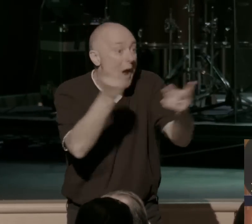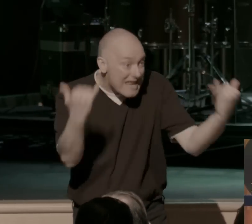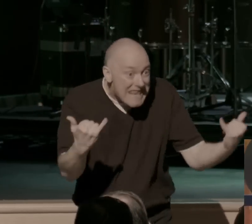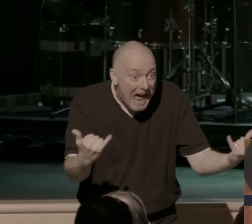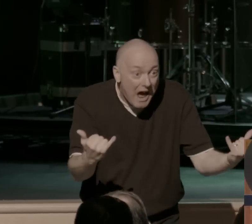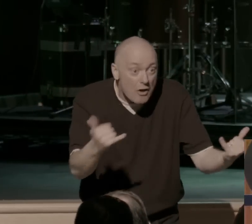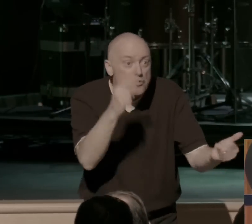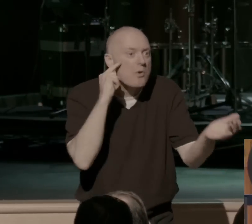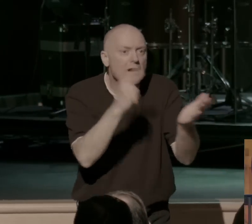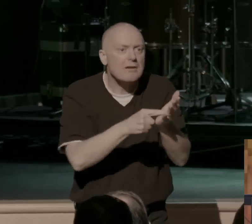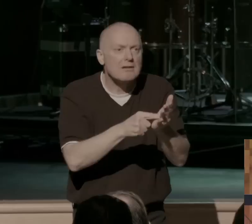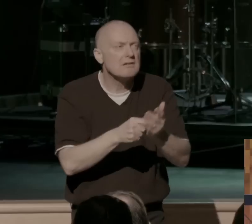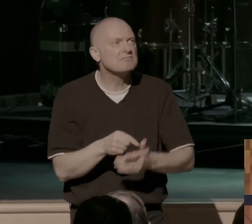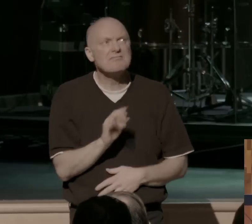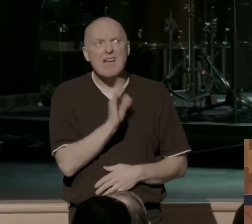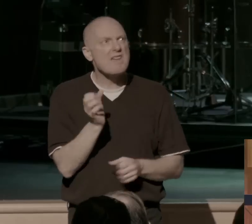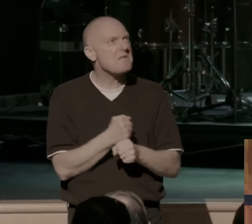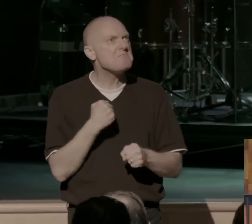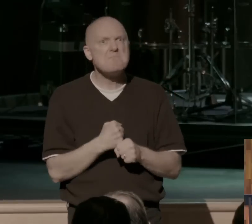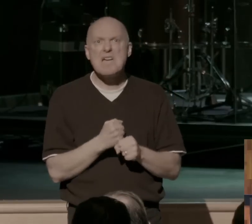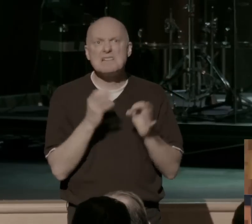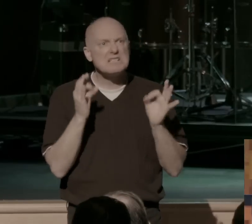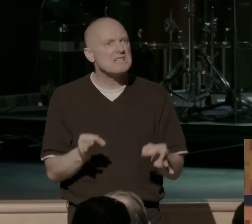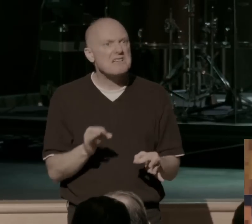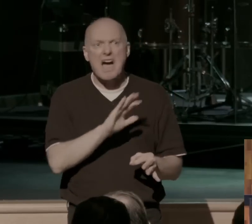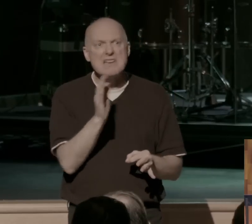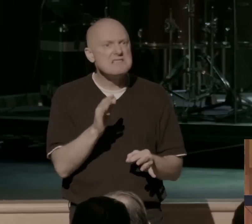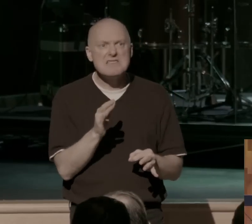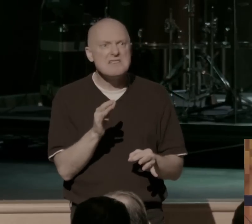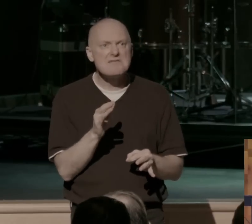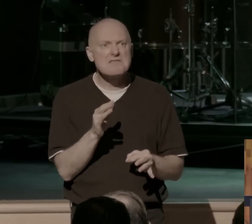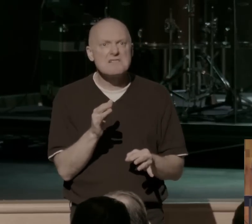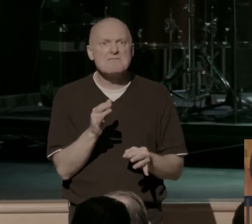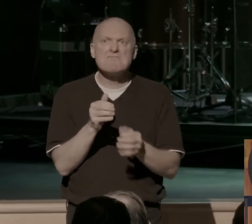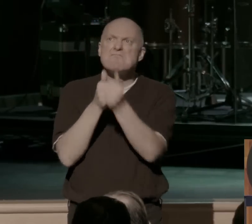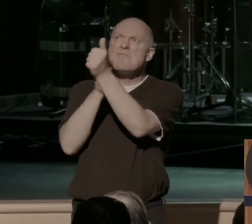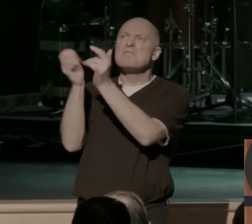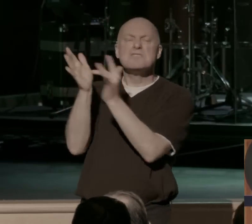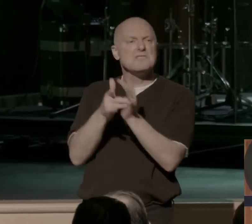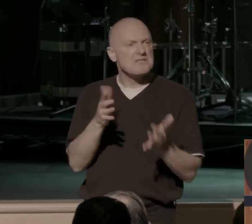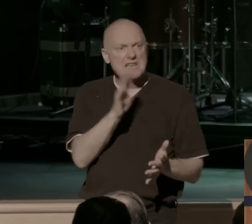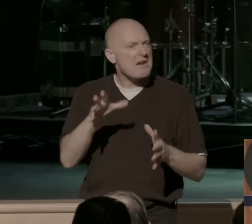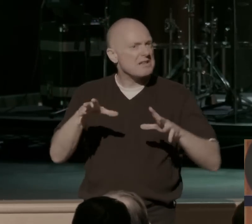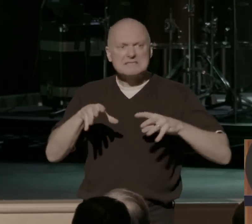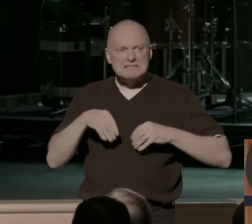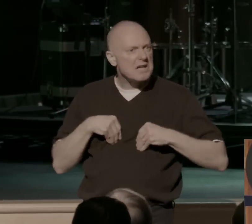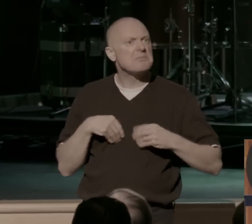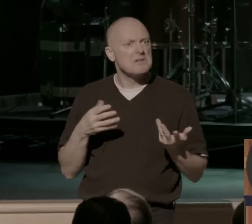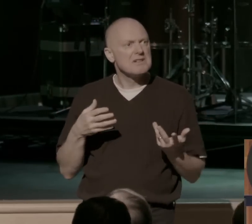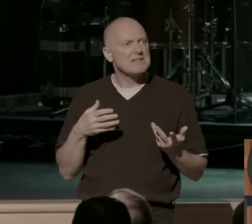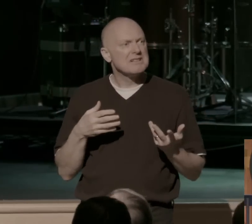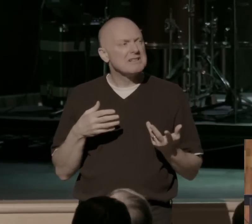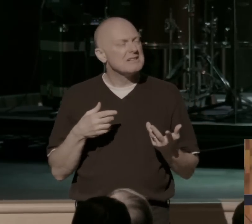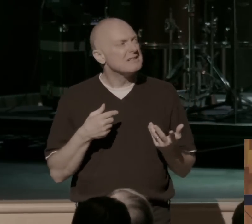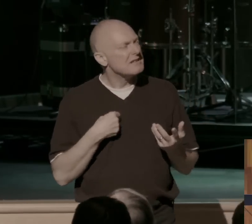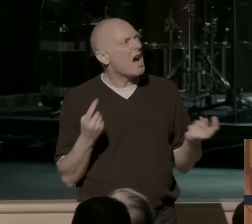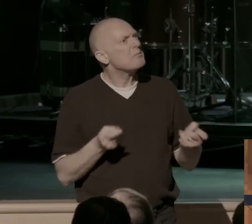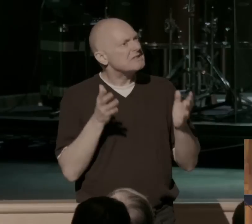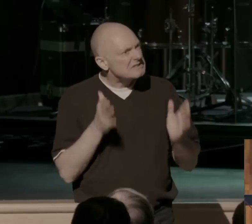never come to Christ and fallen on my face, and I've never accepted the fact that I'm a sinner locked in this jail cell, and I believe that the blood of Christ